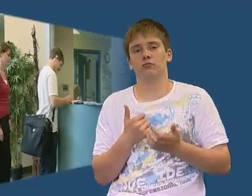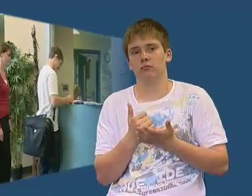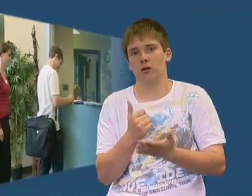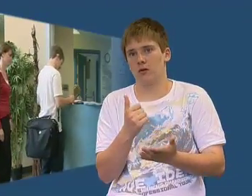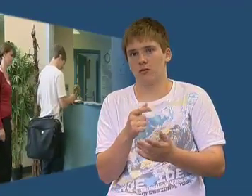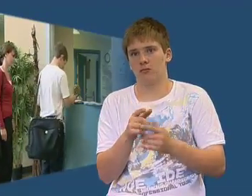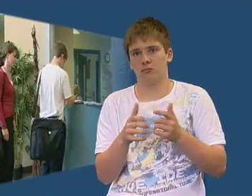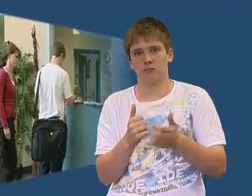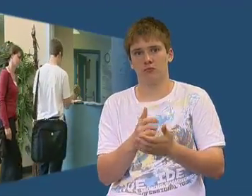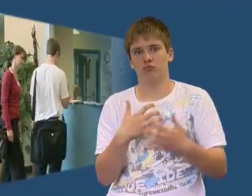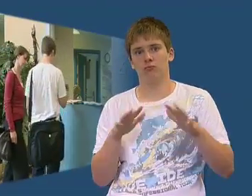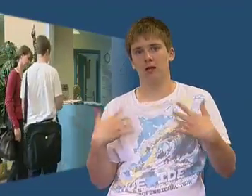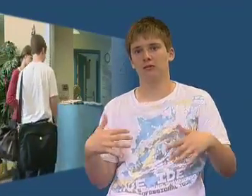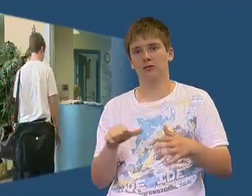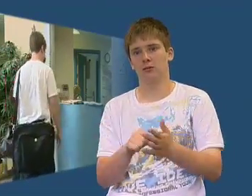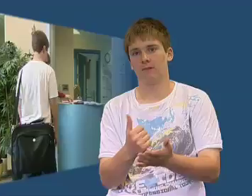was fantastic. It amazed me, it was great.